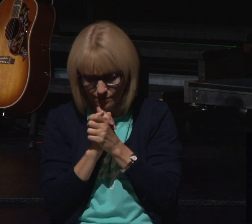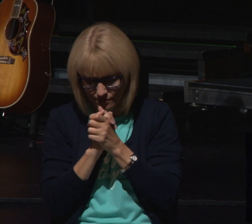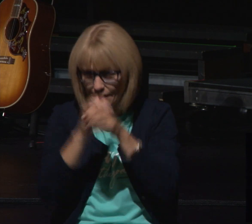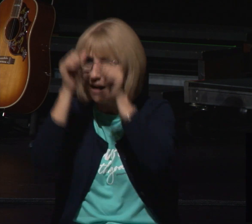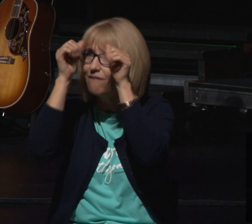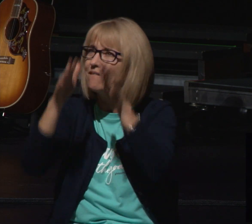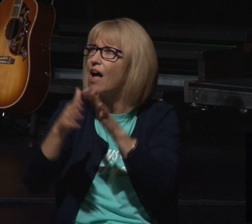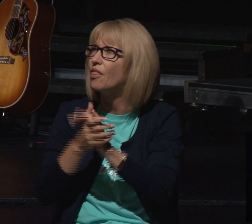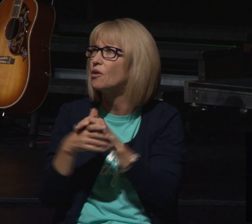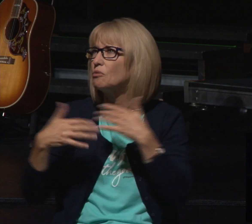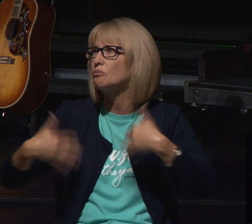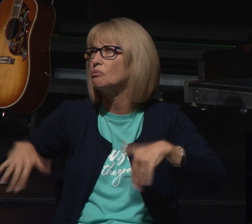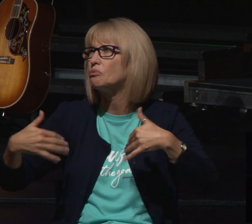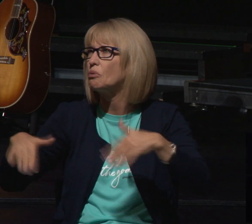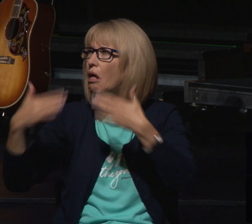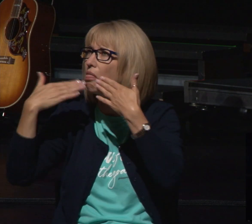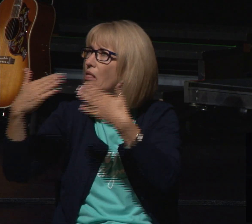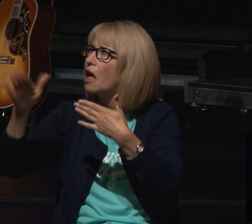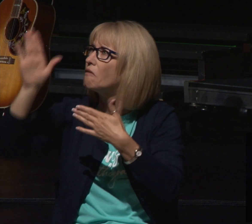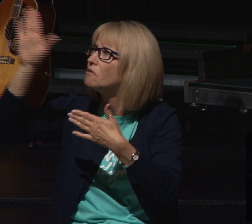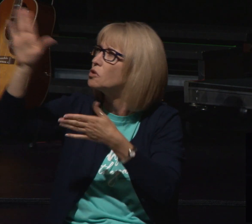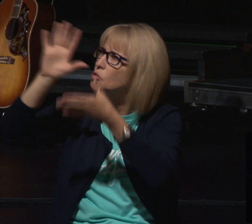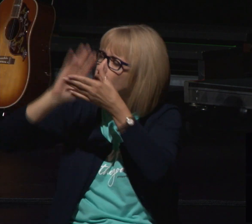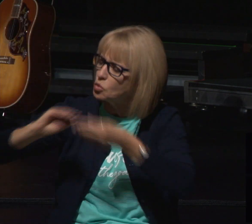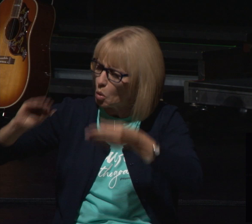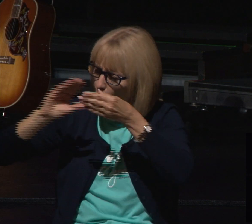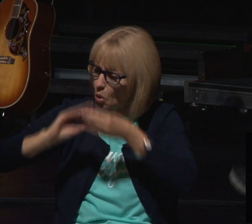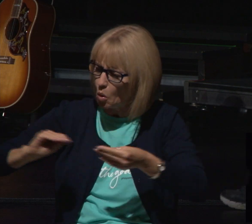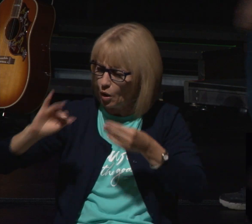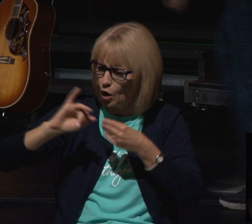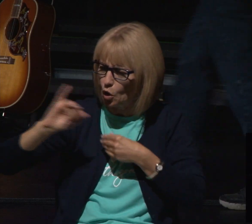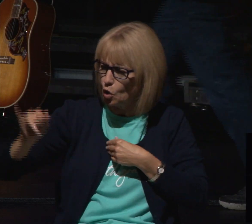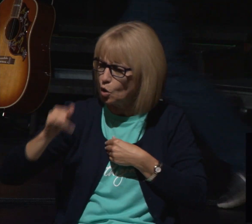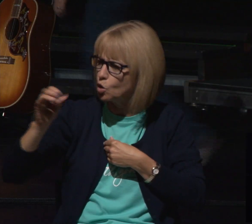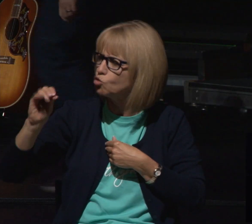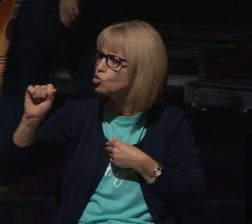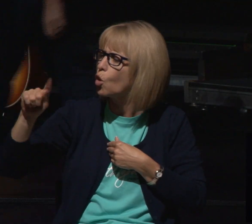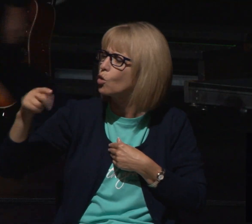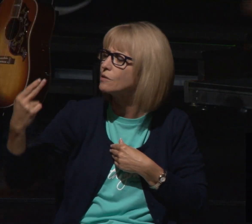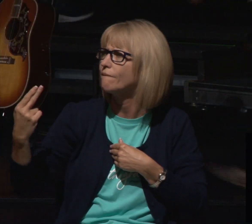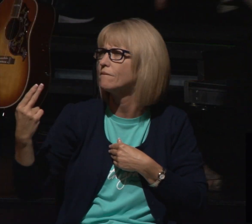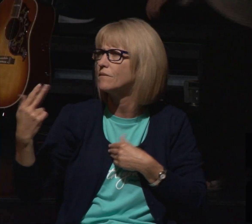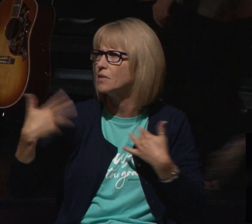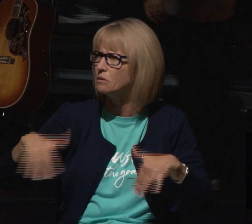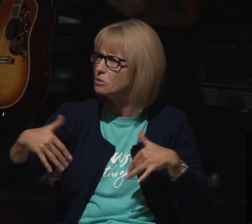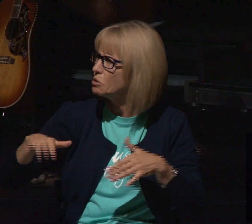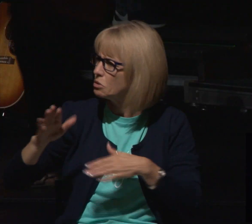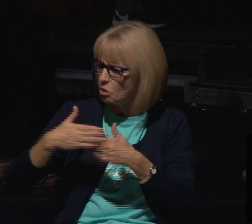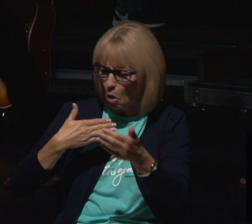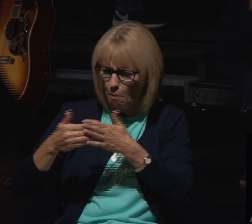I'm grateful that he was able to stay faithful even through great hardship and difficulty